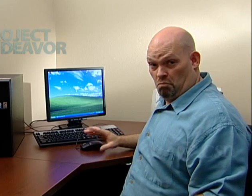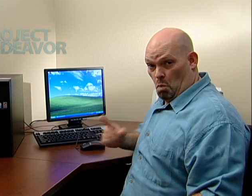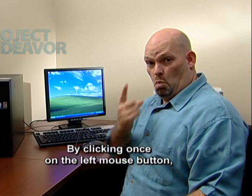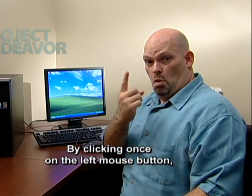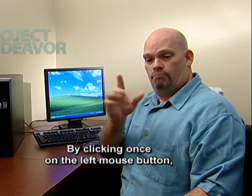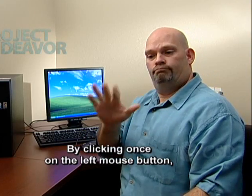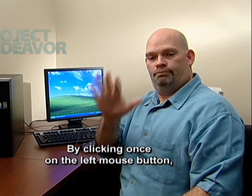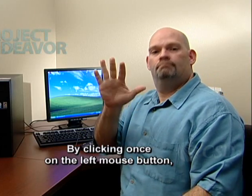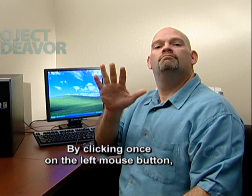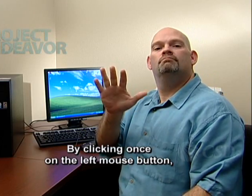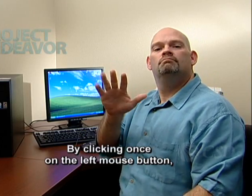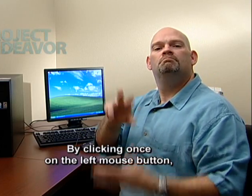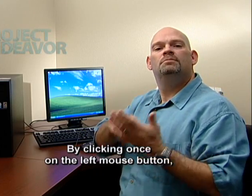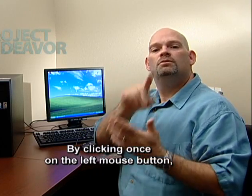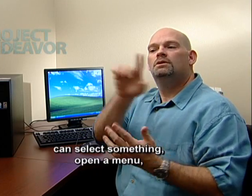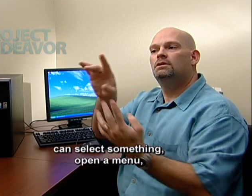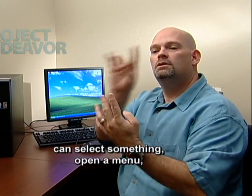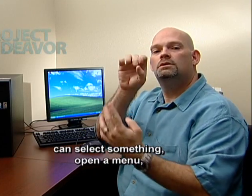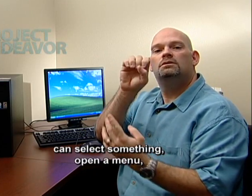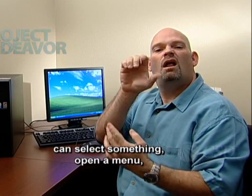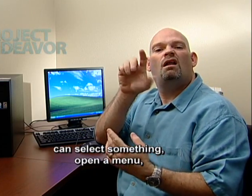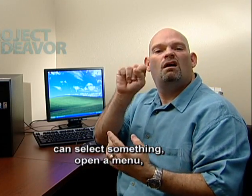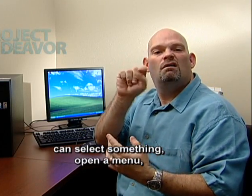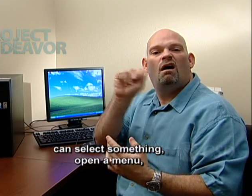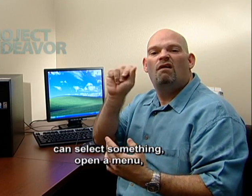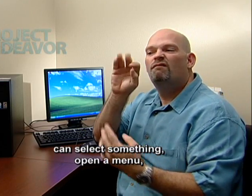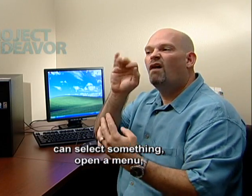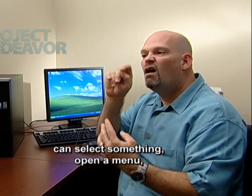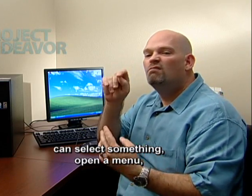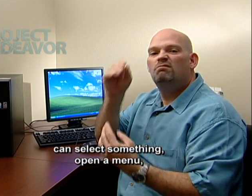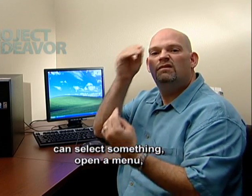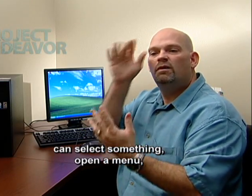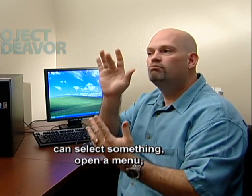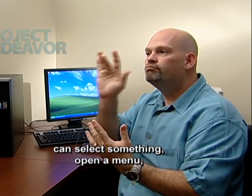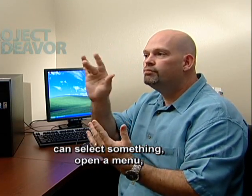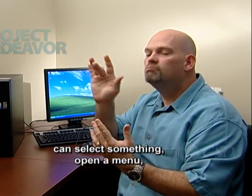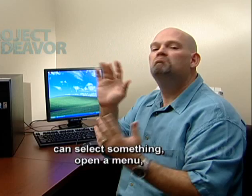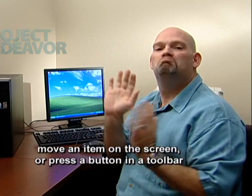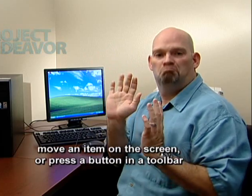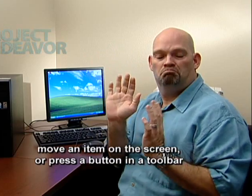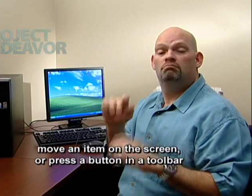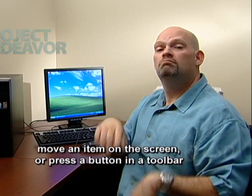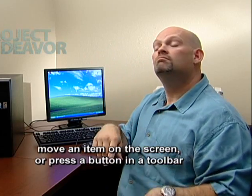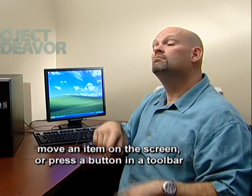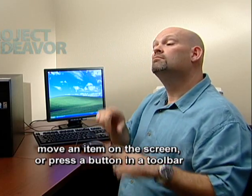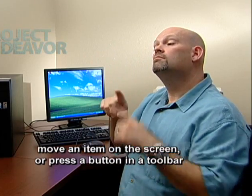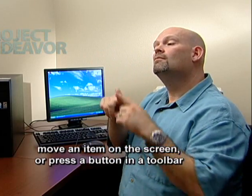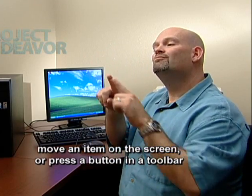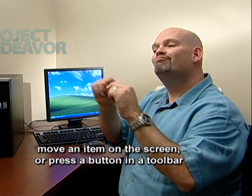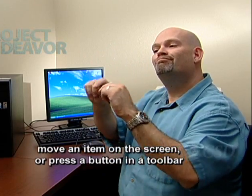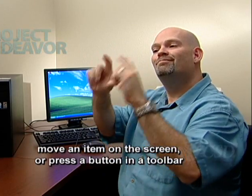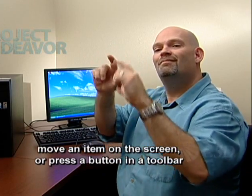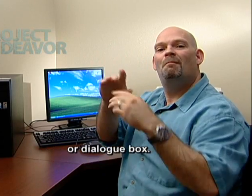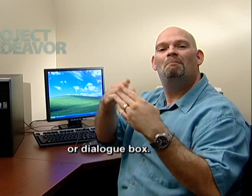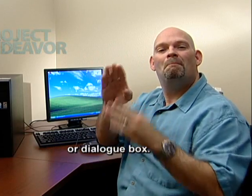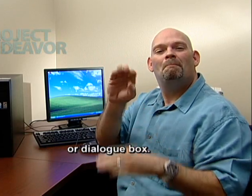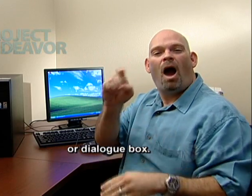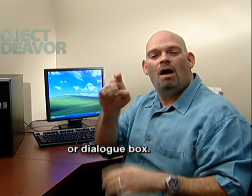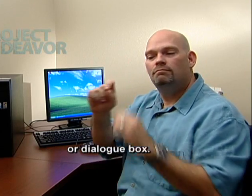By clicking once on the left mouse button, you can select something, open a menu, move an item on the screen, or press the button toolbar